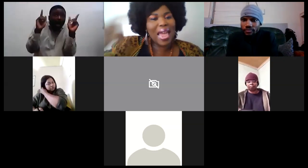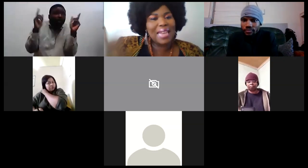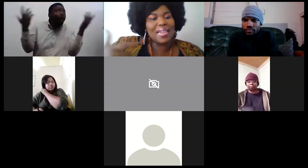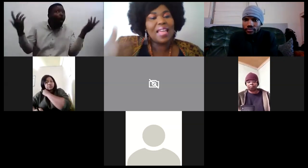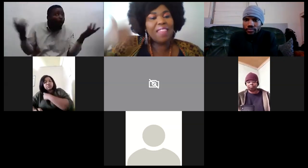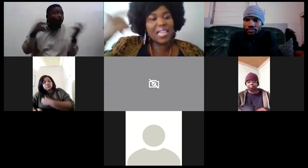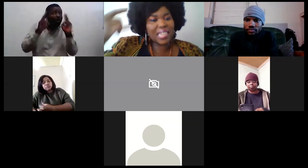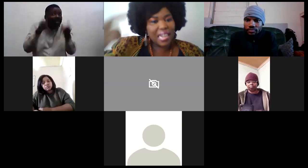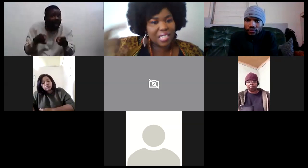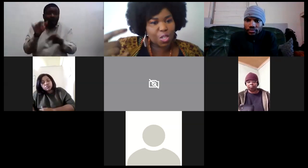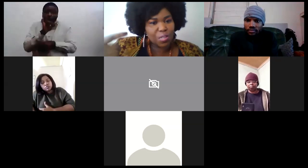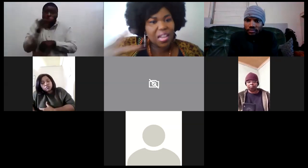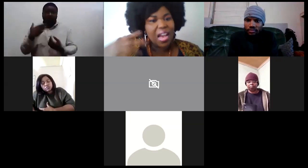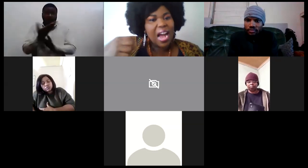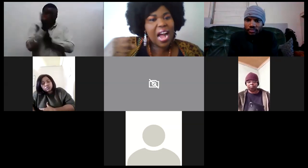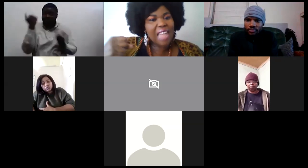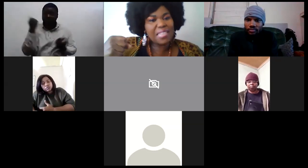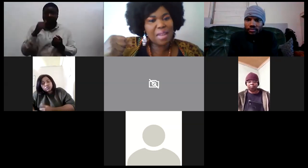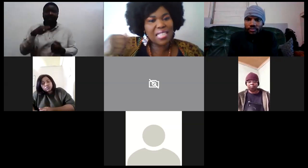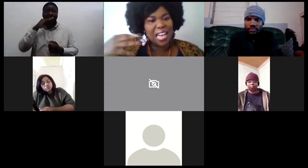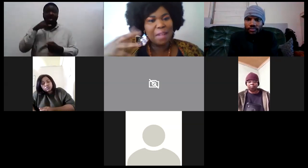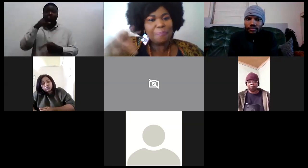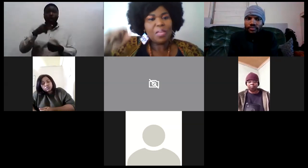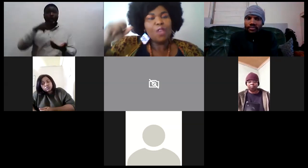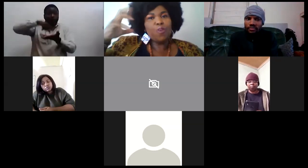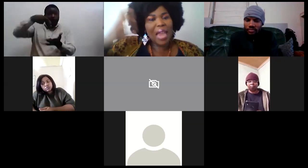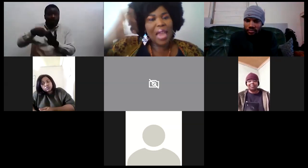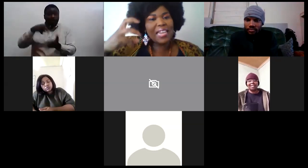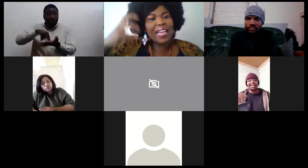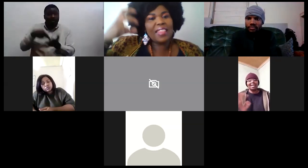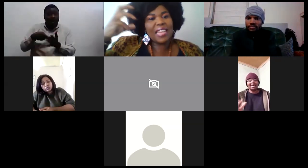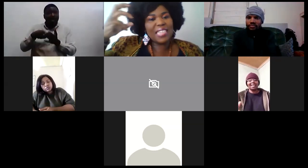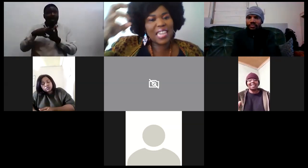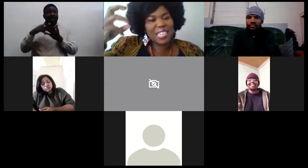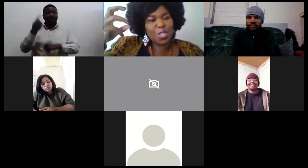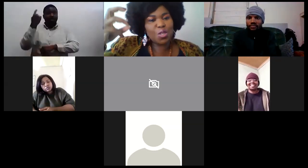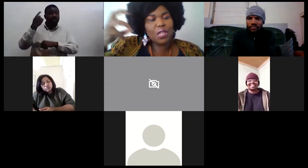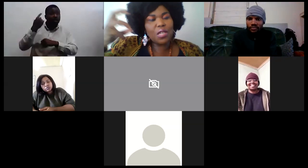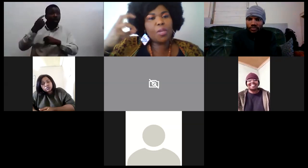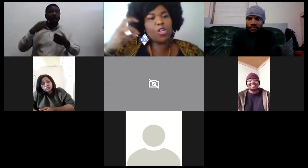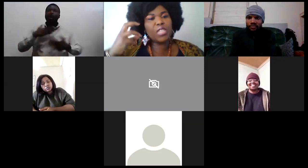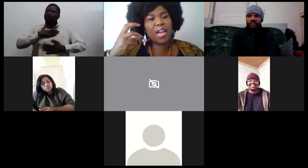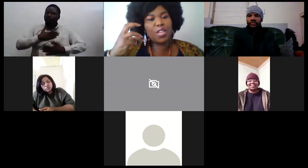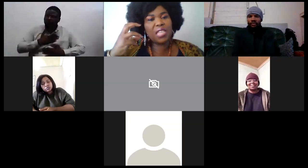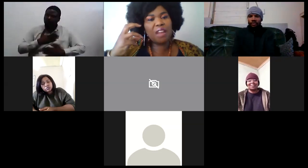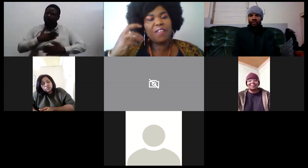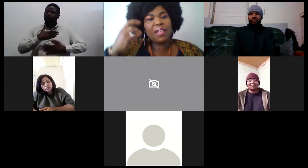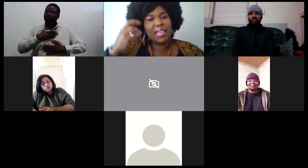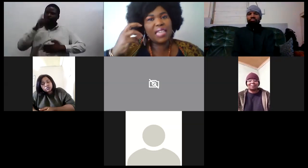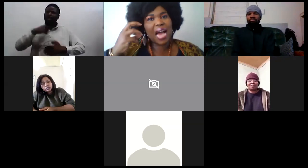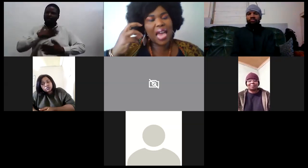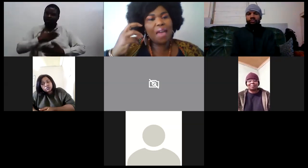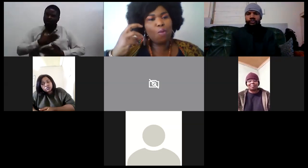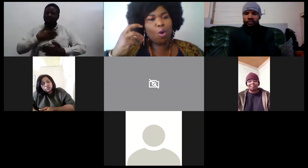plan that gratitude hi you plan that gratitude because you tell yourself